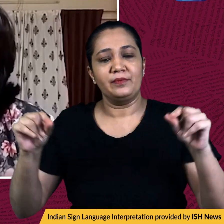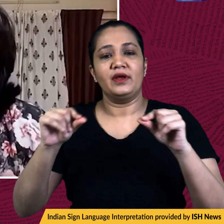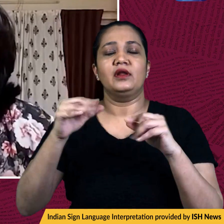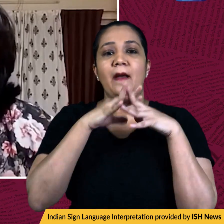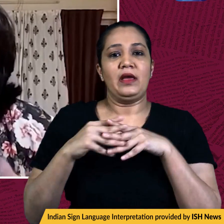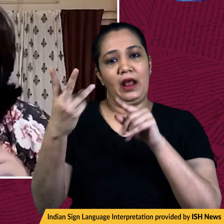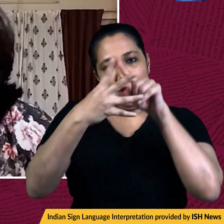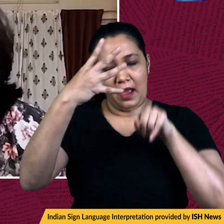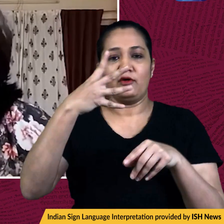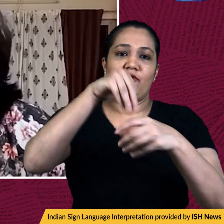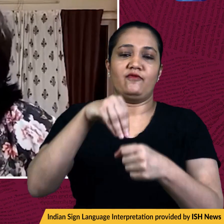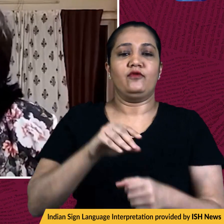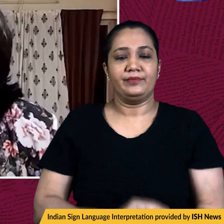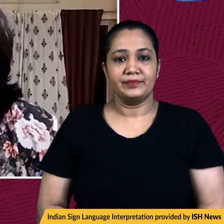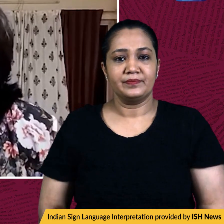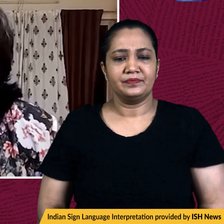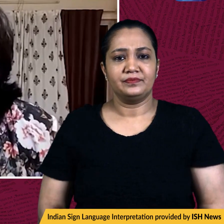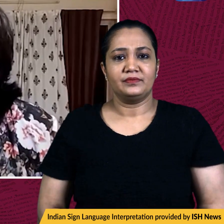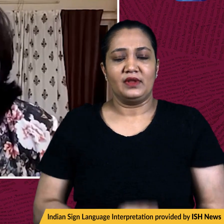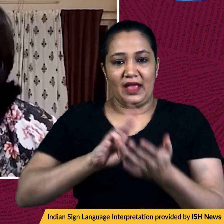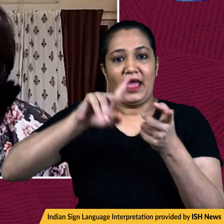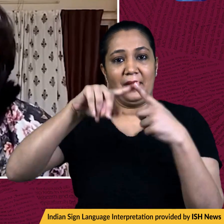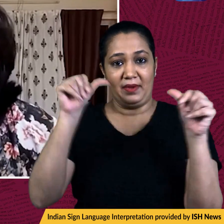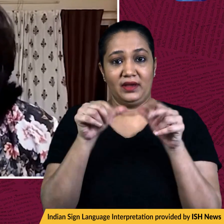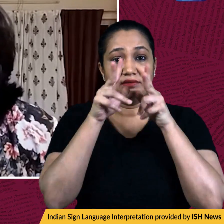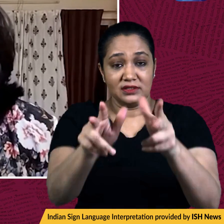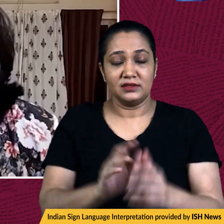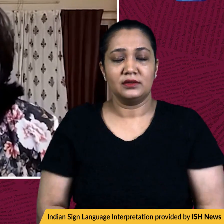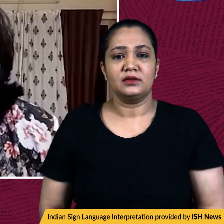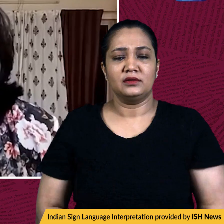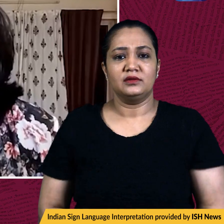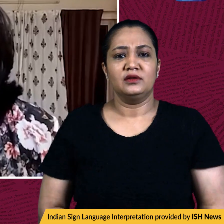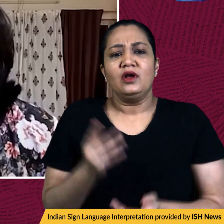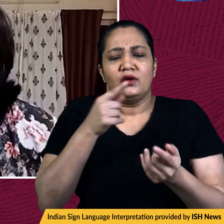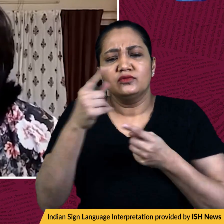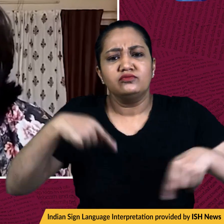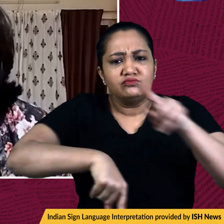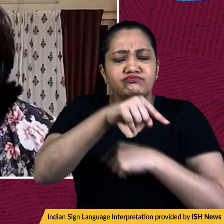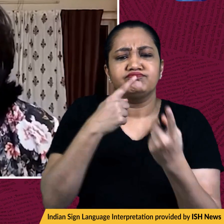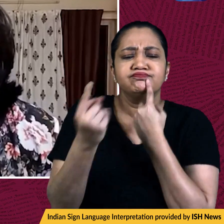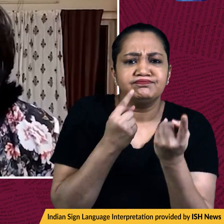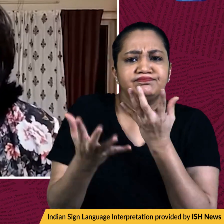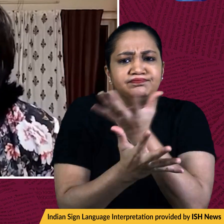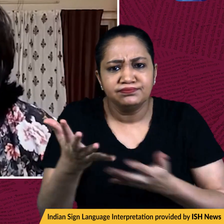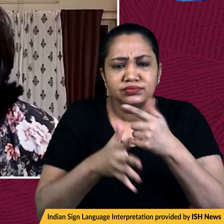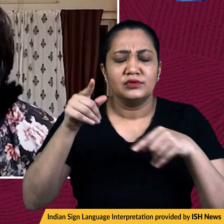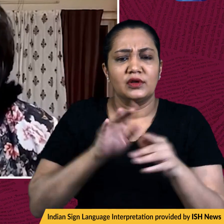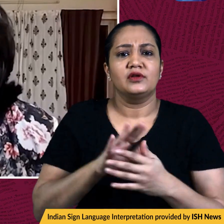.S. are members of the Quad. The external affairs ministry has said, and I quote, they will exchange views and assessments about important developments